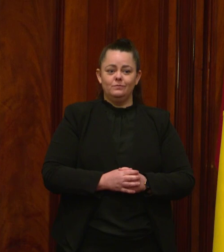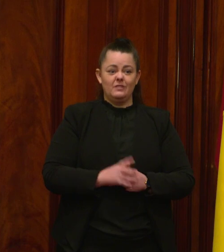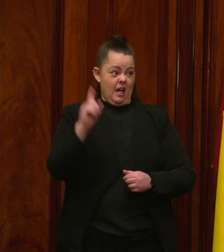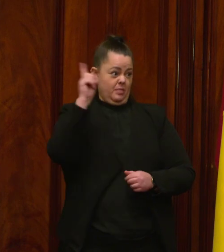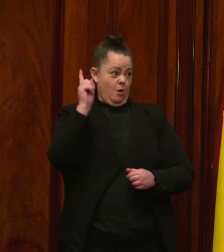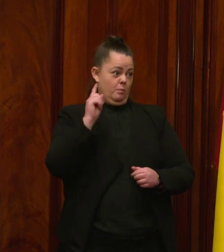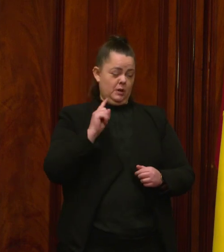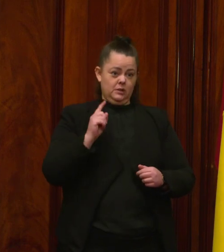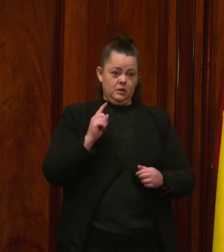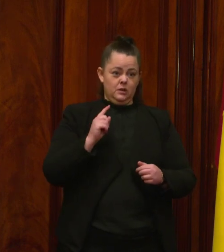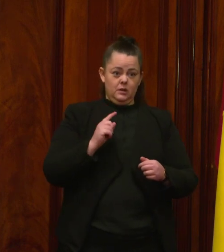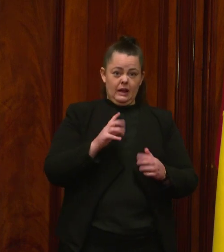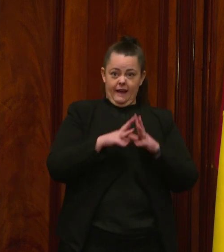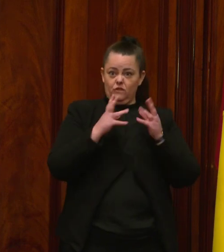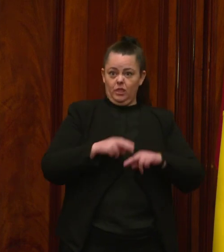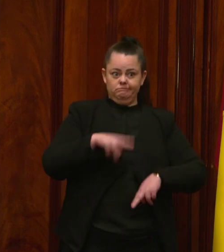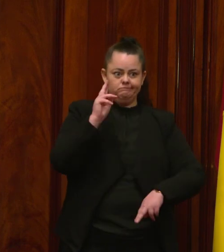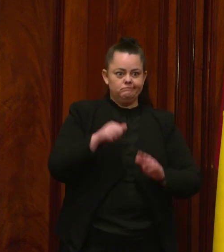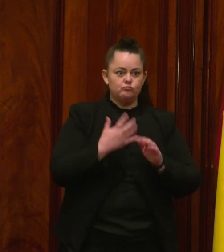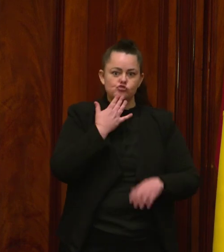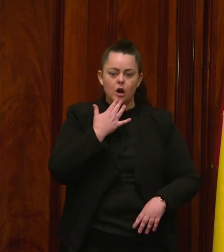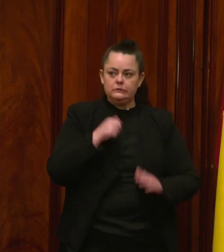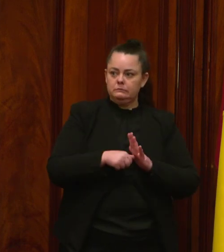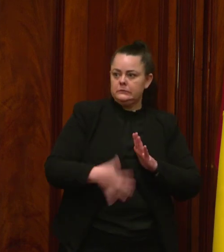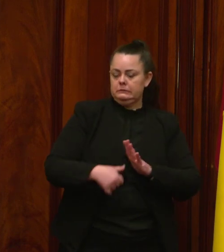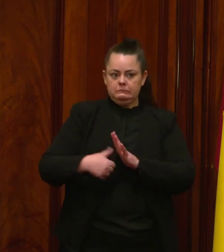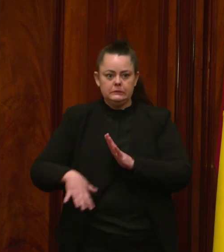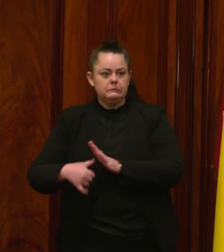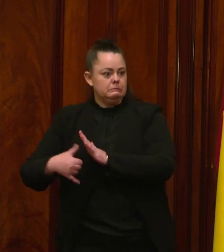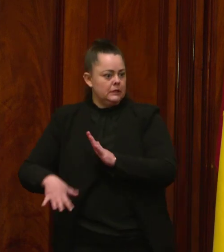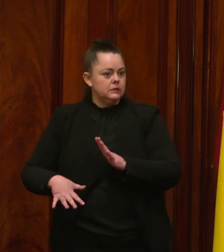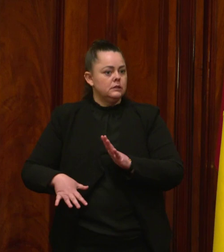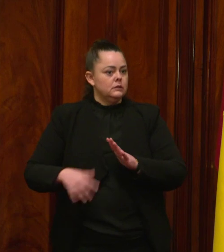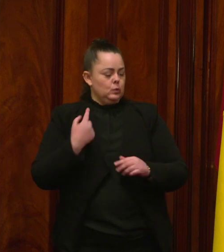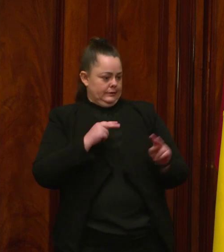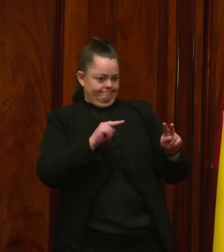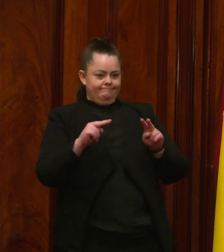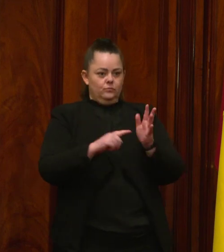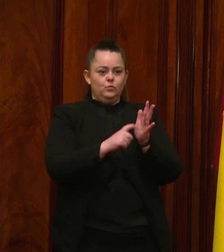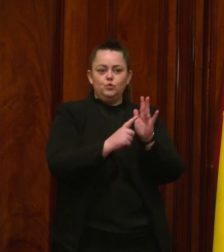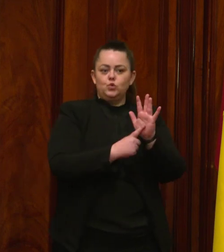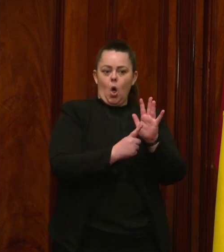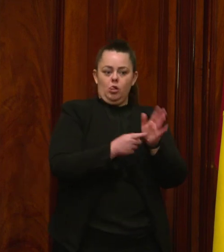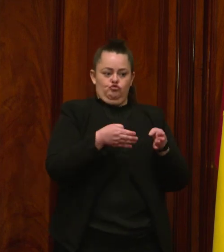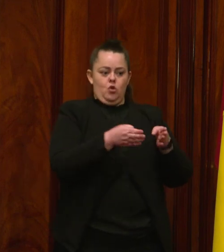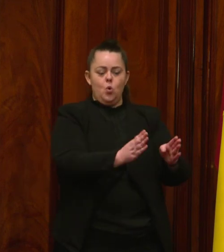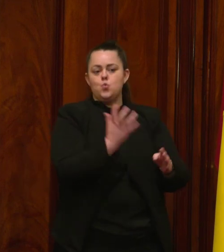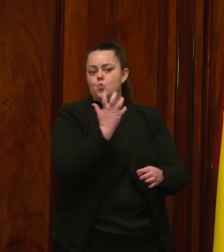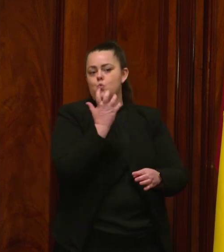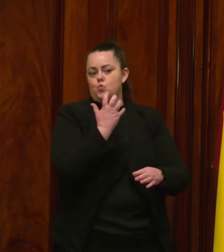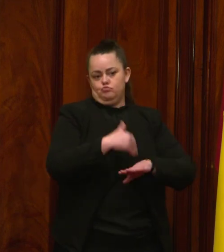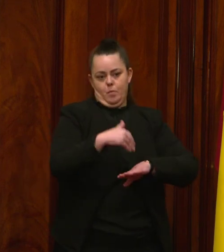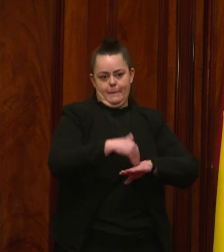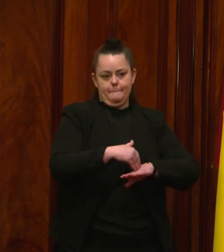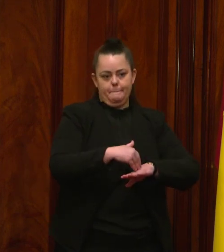grew in prominence. The government is committed to putting downward pressure on tolls and undertaking a review. This